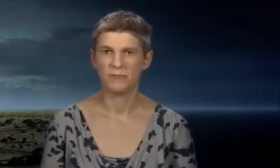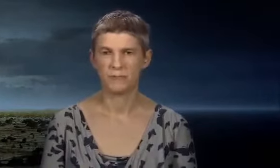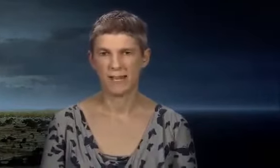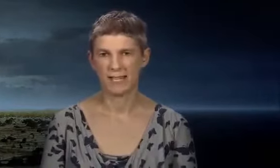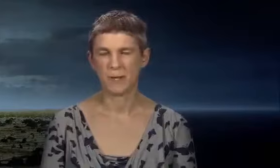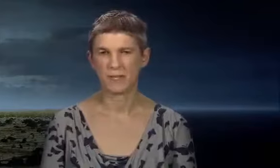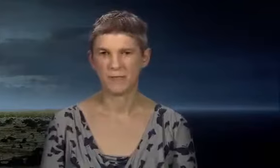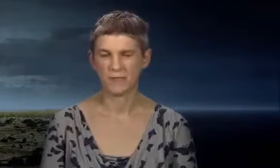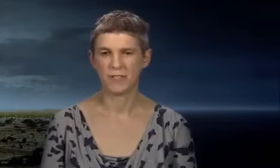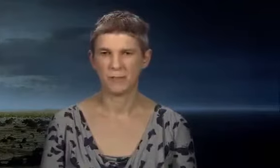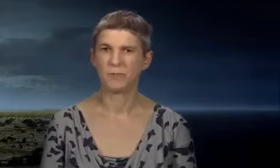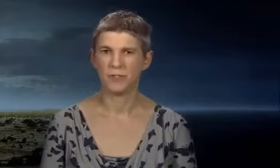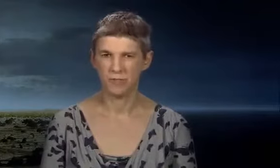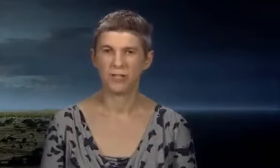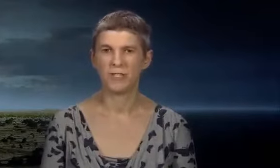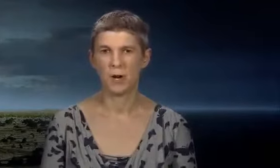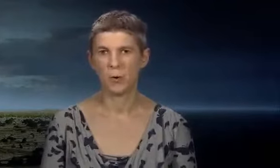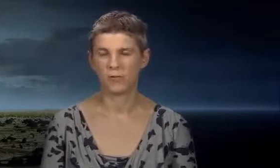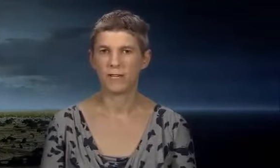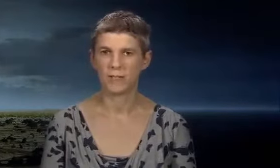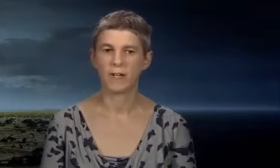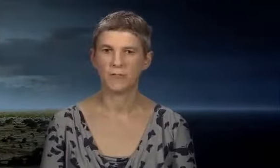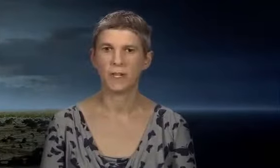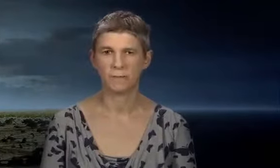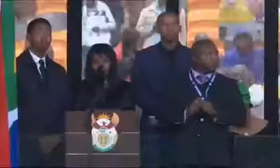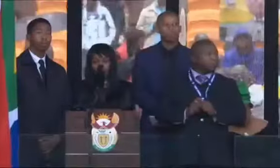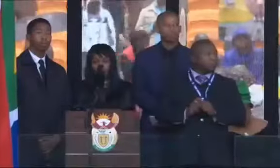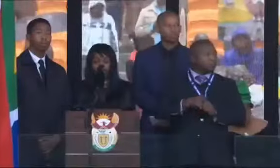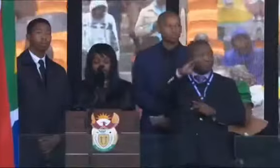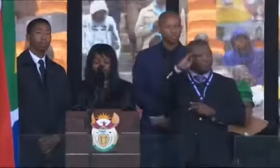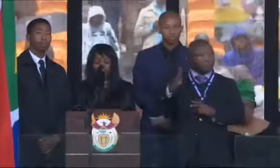excluded from that aspect of something which united the whole of the rest of the country.